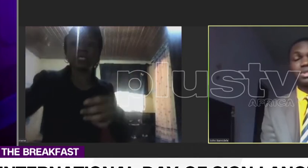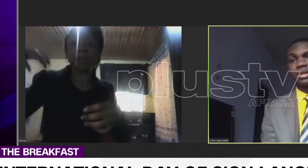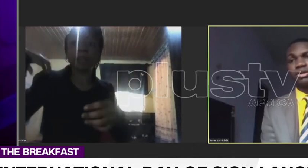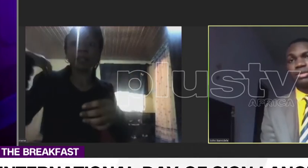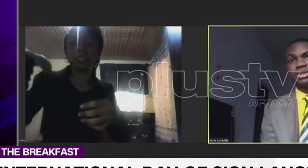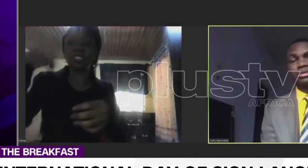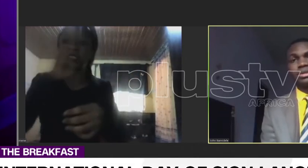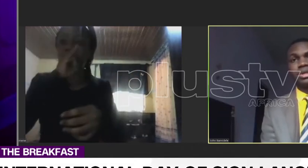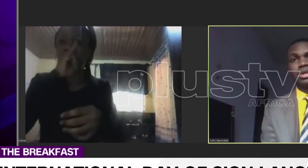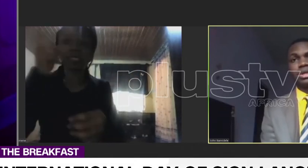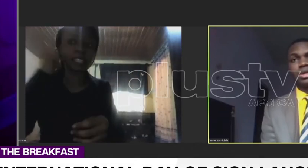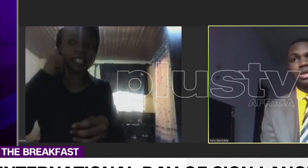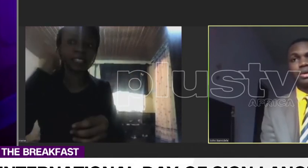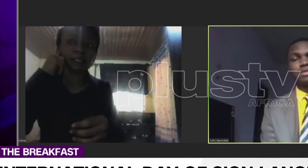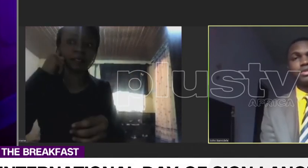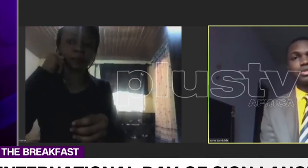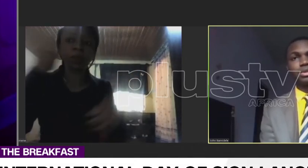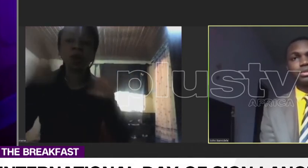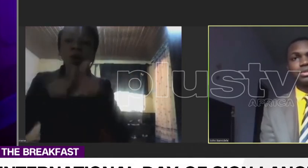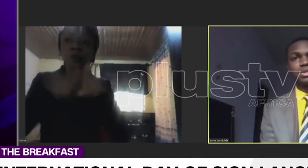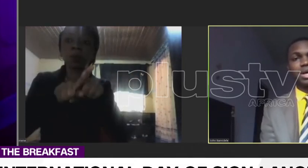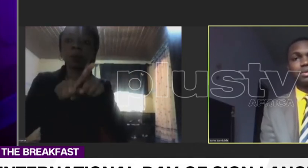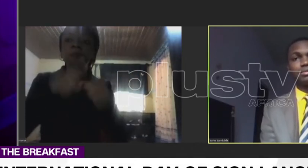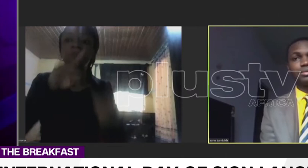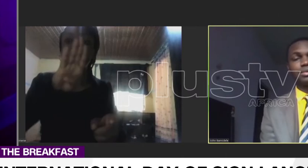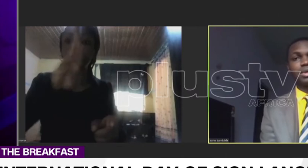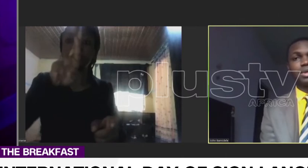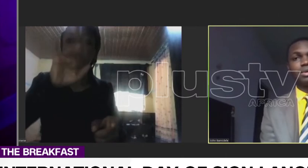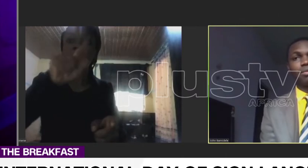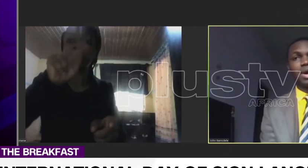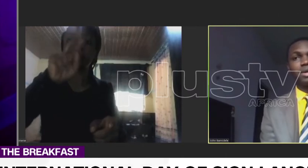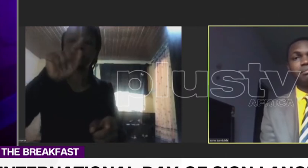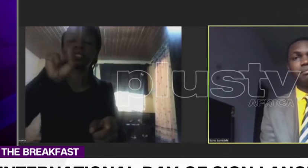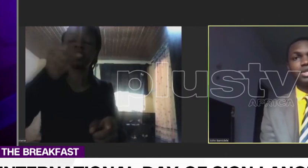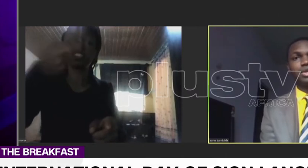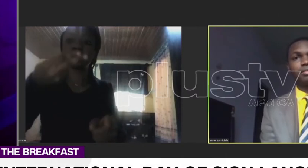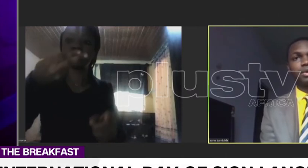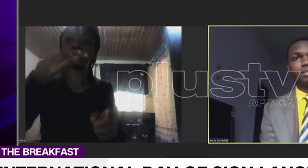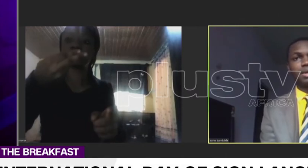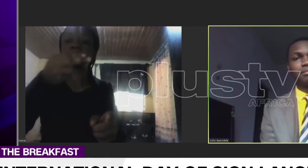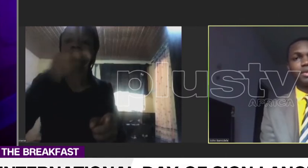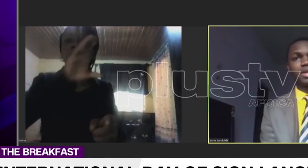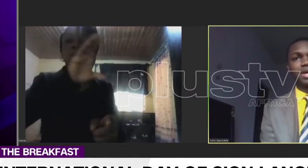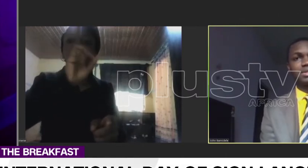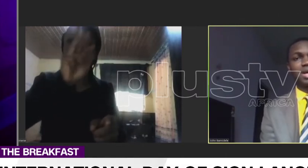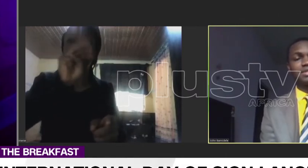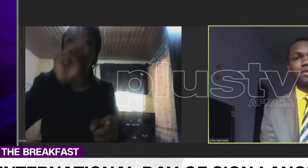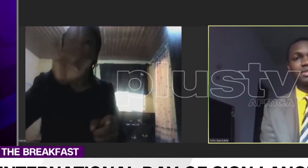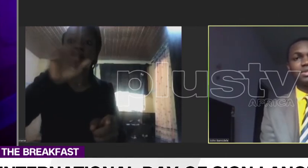Commission, there were a lot of discussions around one major problem that has faced the deaf